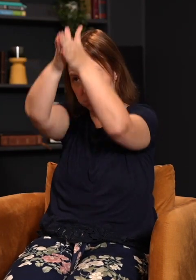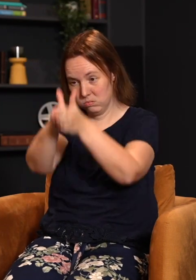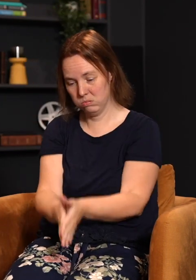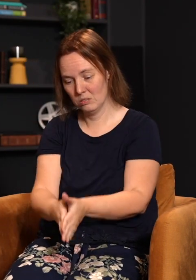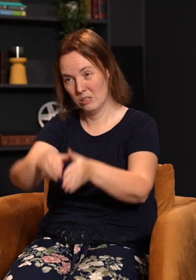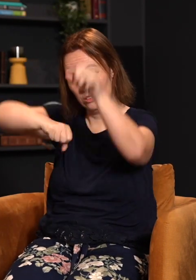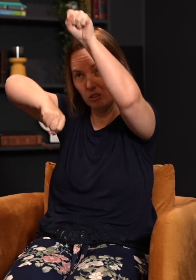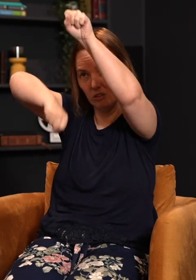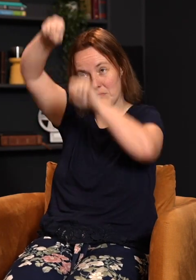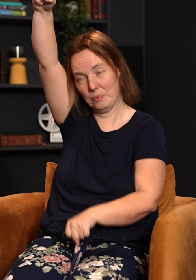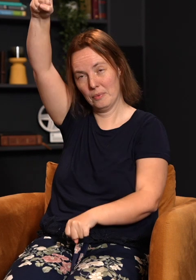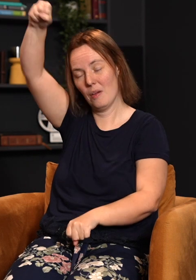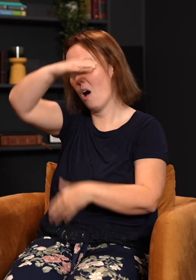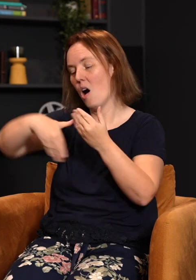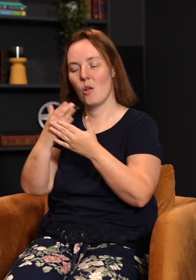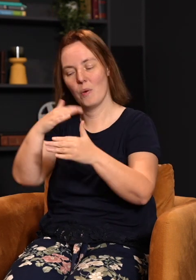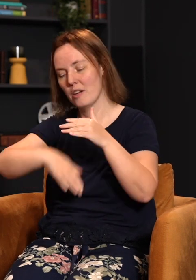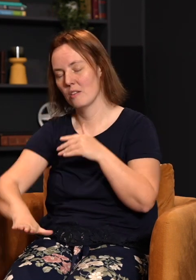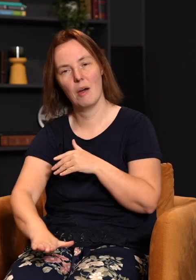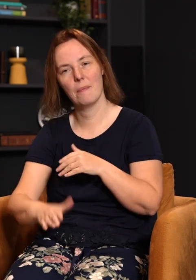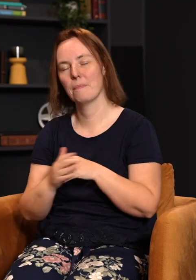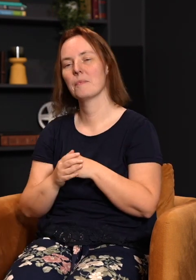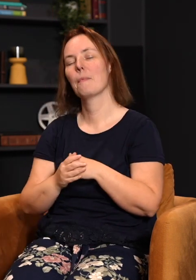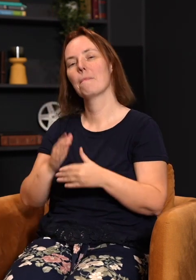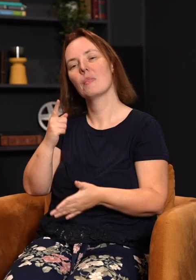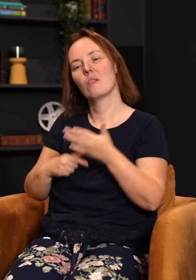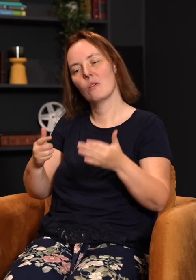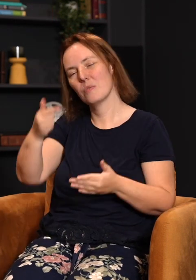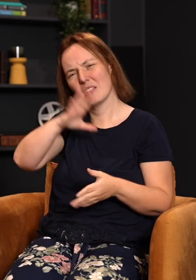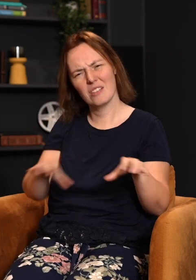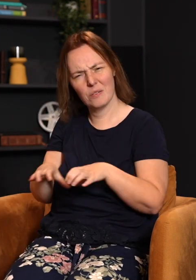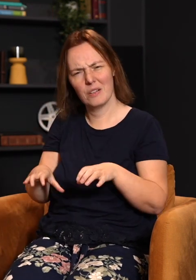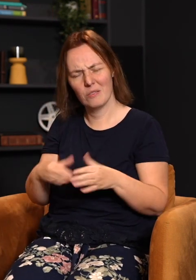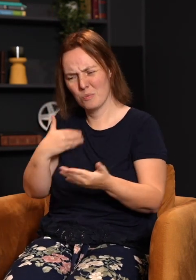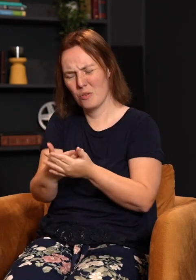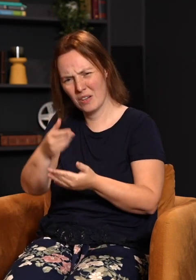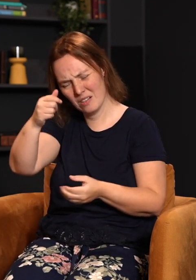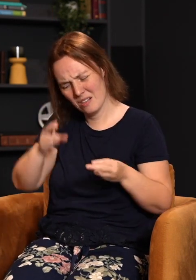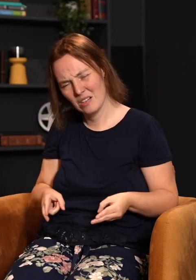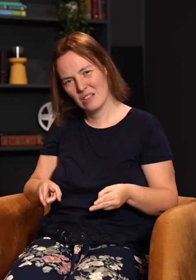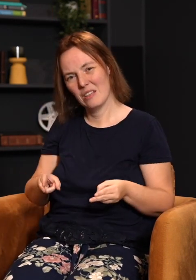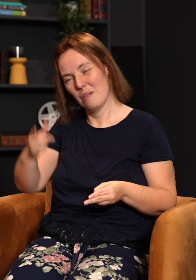reach, all the way down to the bottom. What was God doing? God was proving to mankind that because